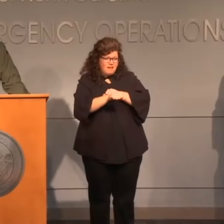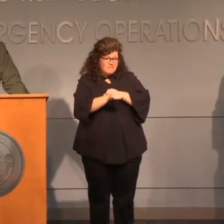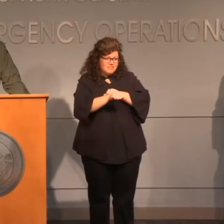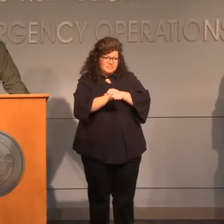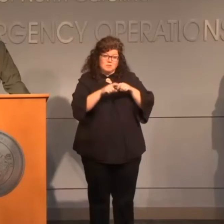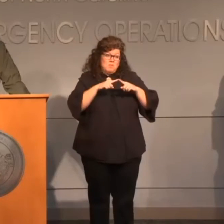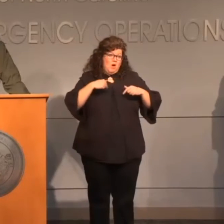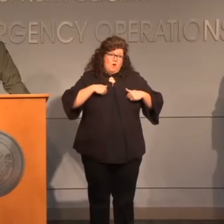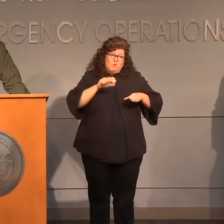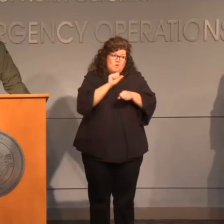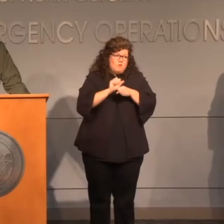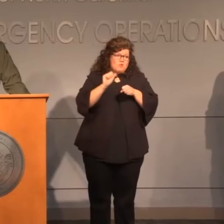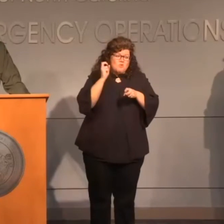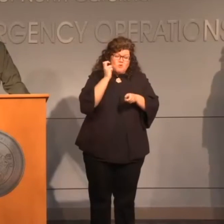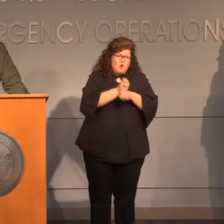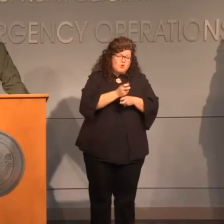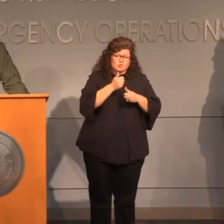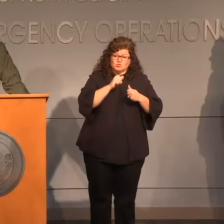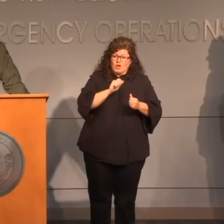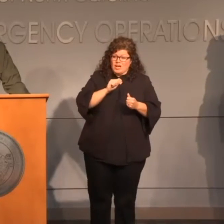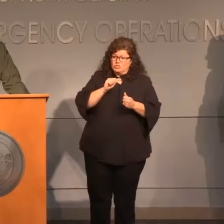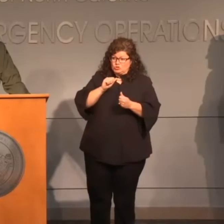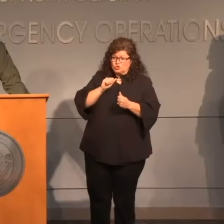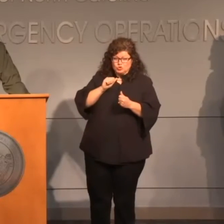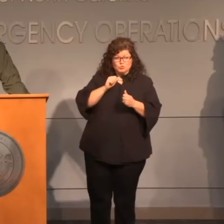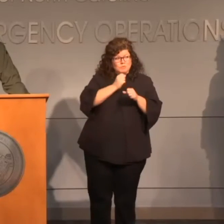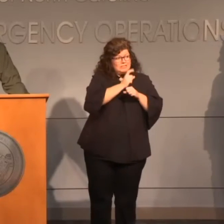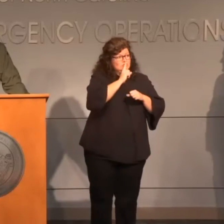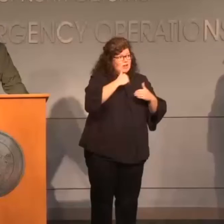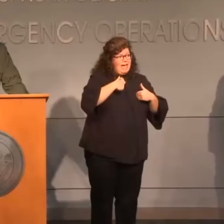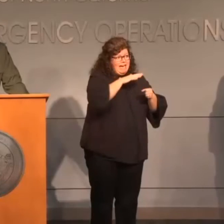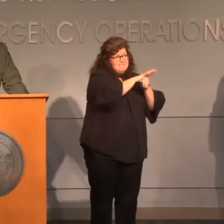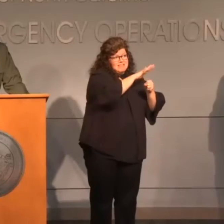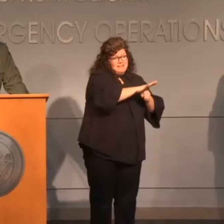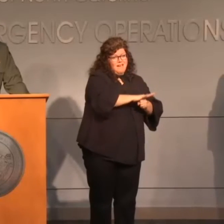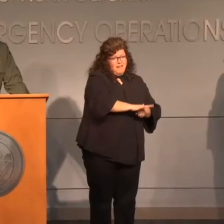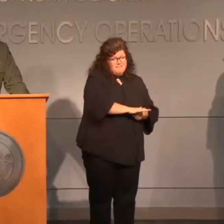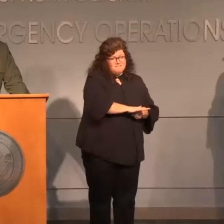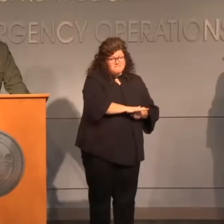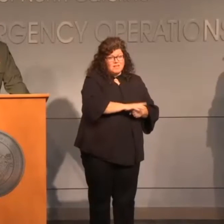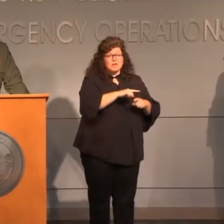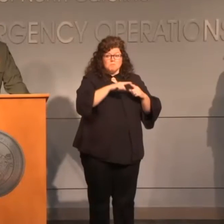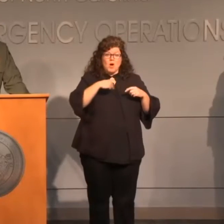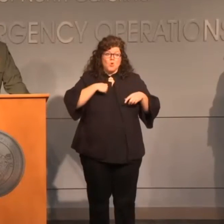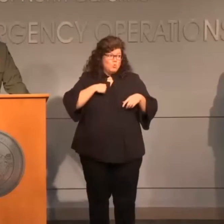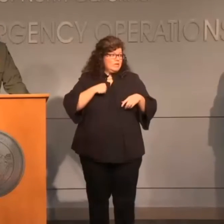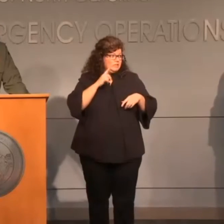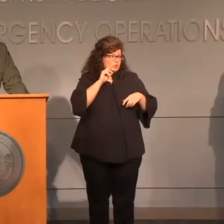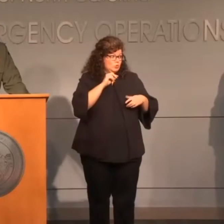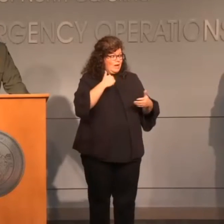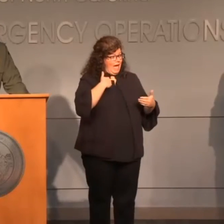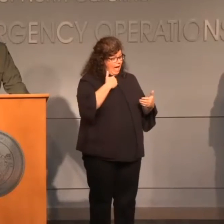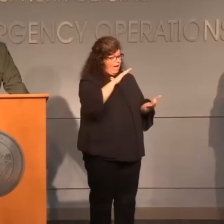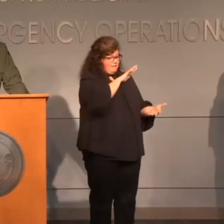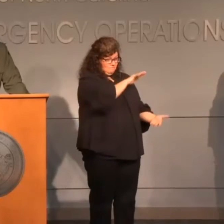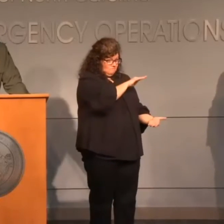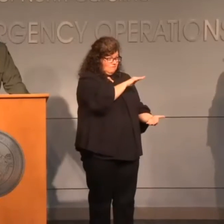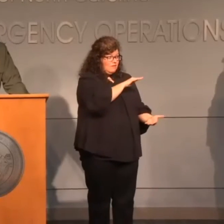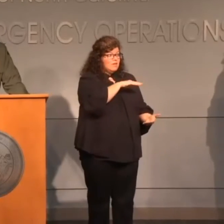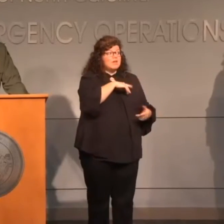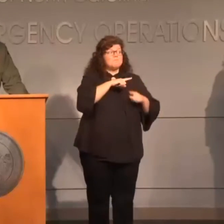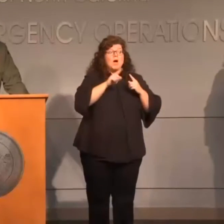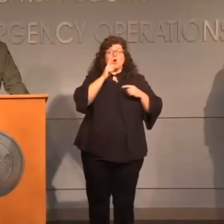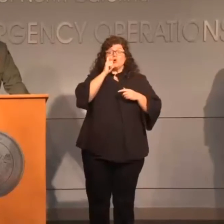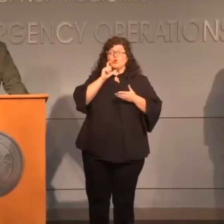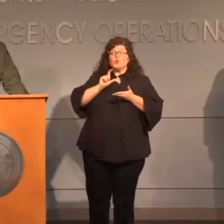seven days a week to try to address those. We're also obviously prioritizing who gets the